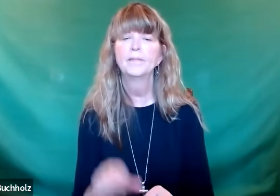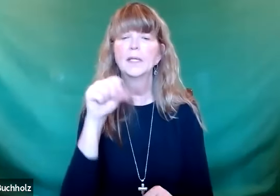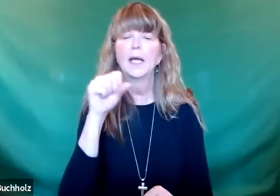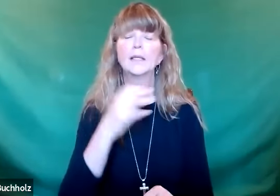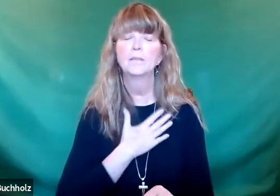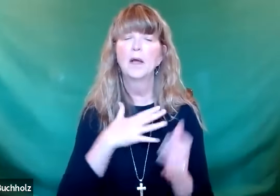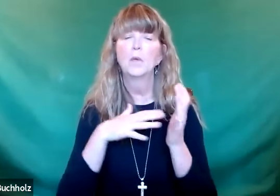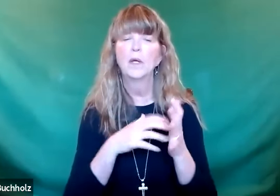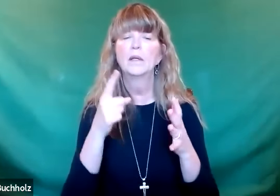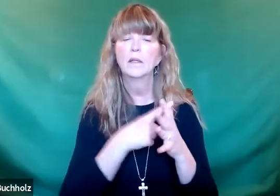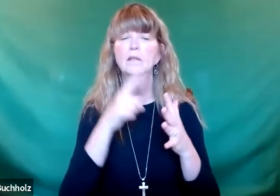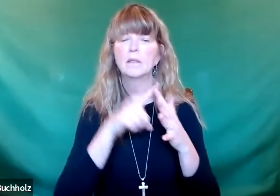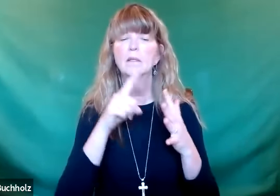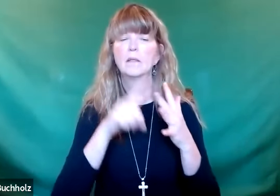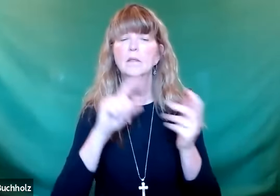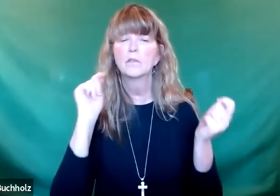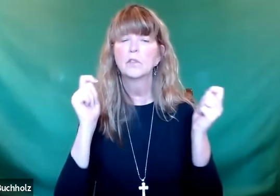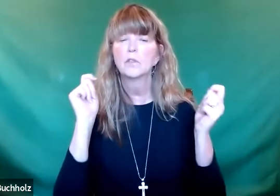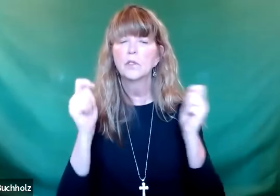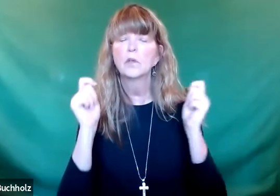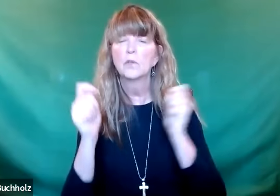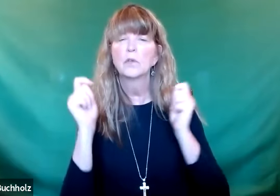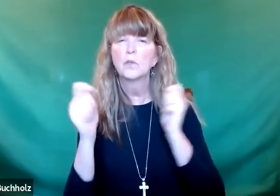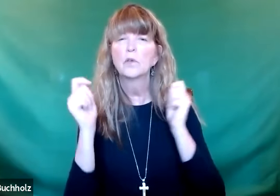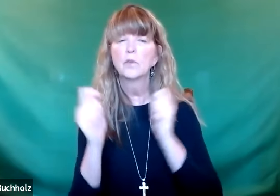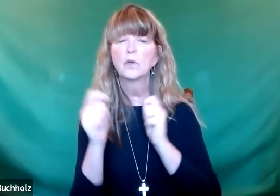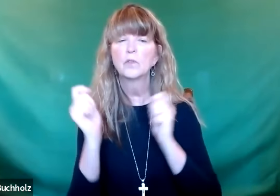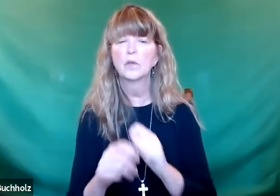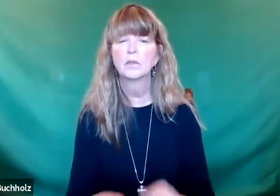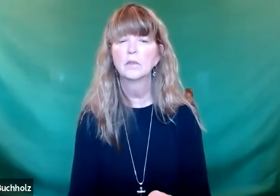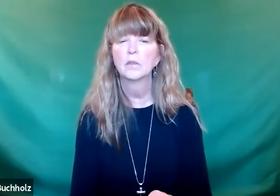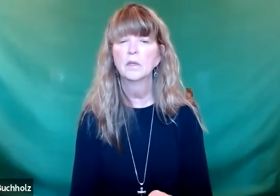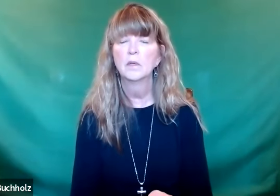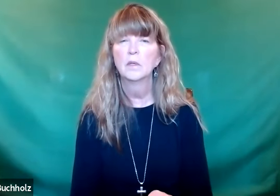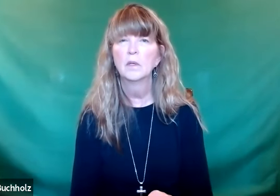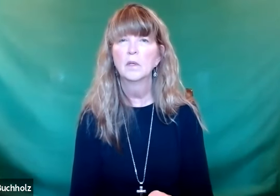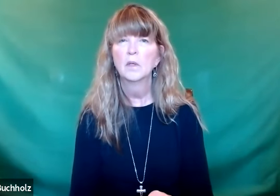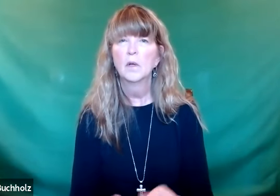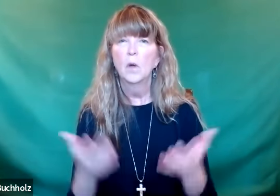honest. And accept the fact that, yes, I do have things in my soil I need to change.